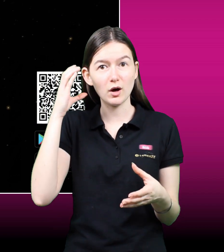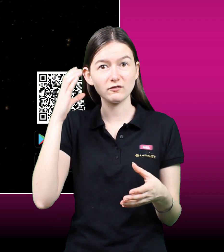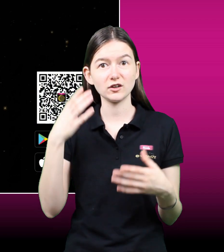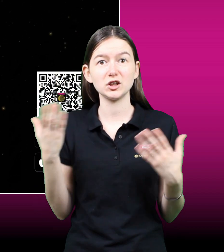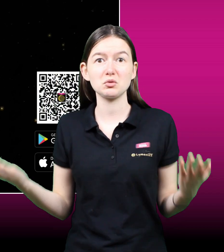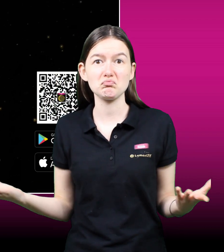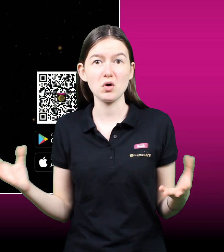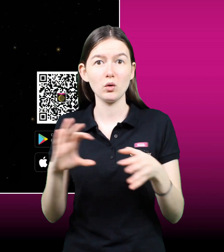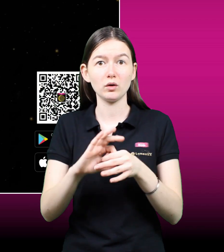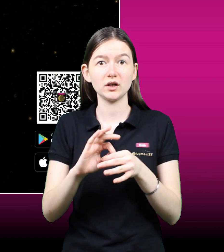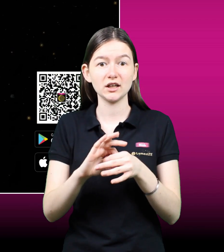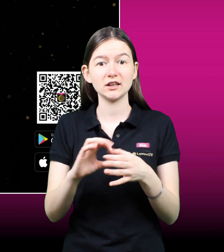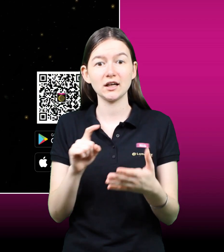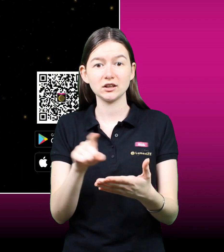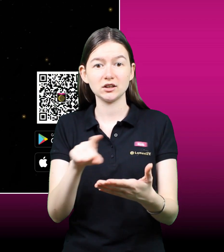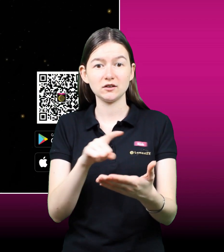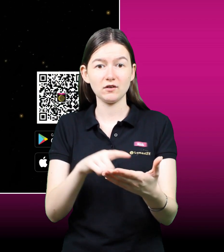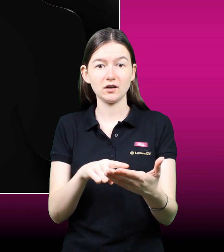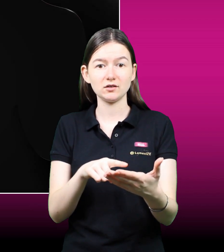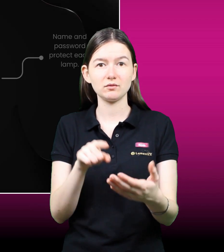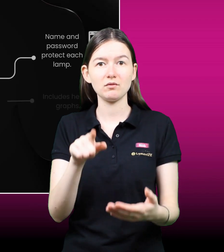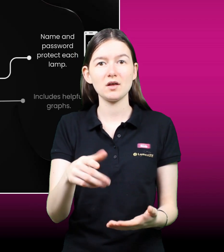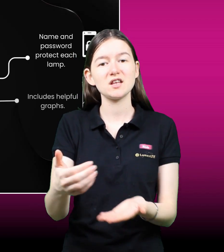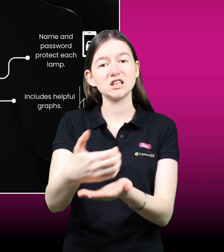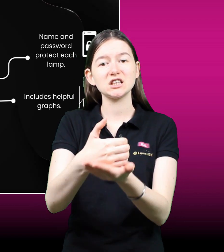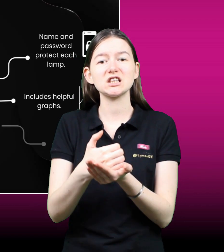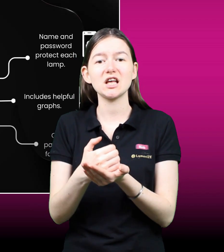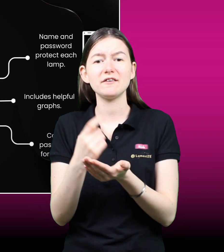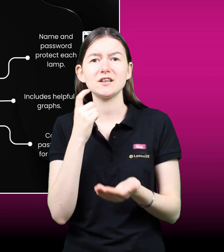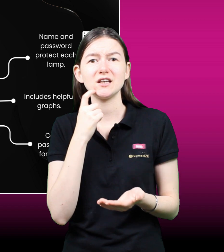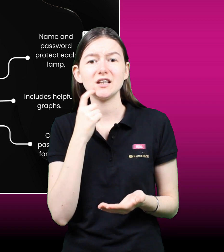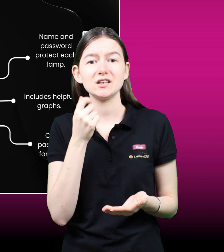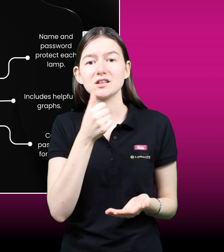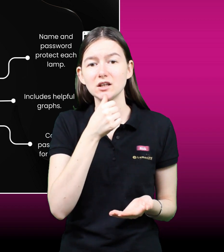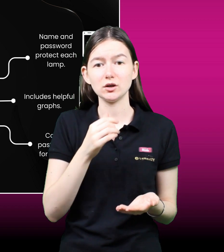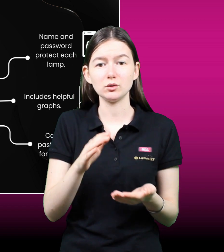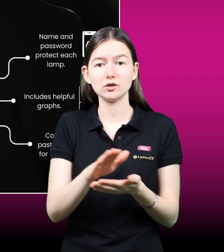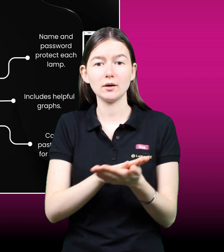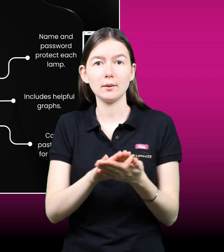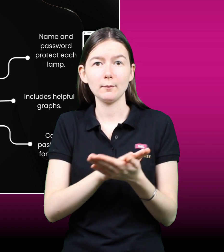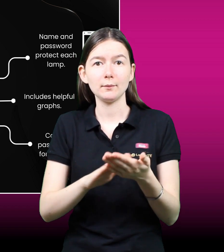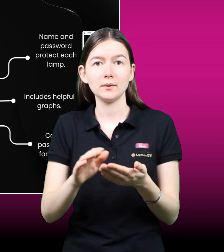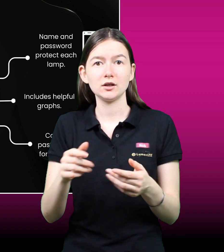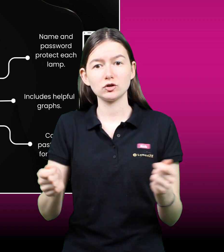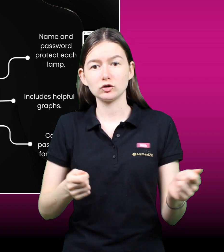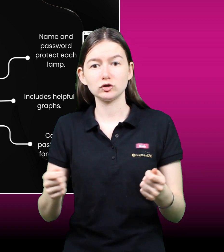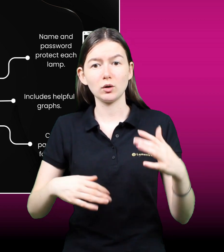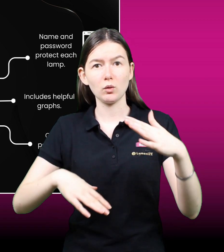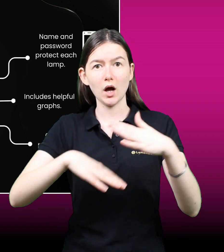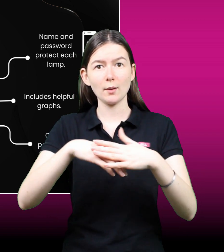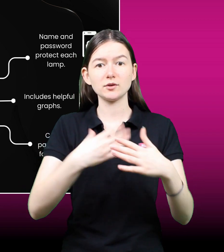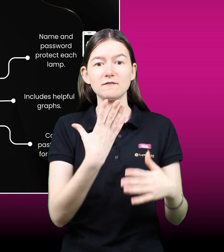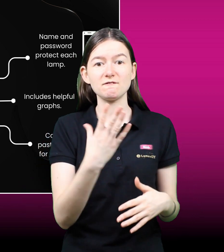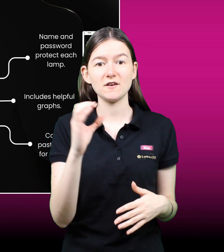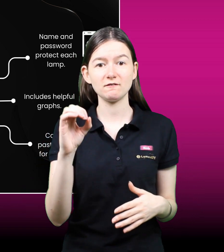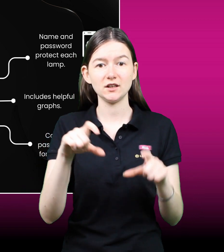smartphone or connected device. This is secure and easy to use, allows you to control up to 50 lamps per